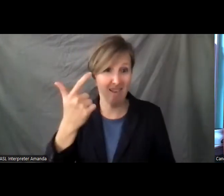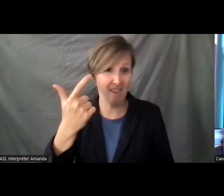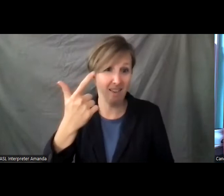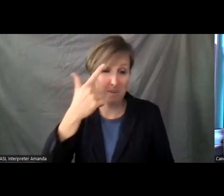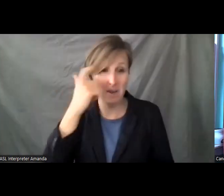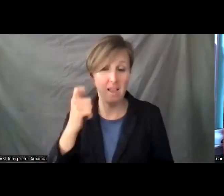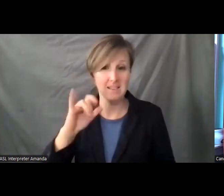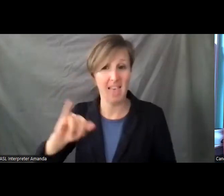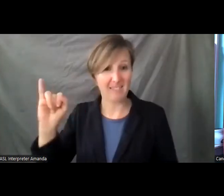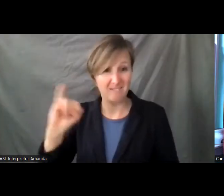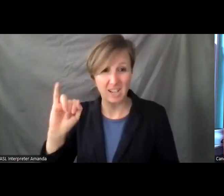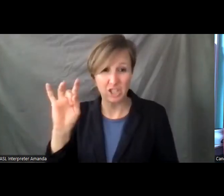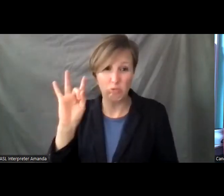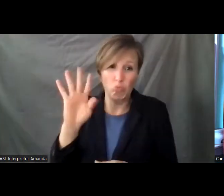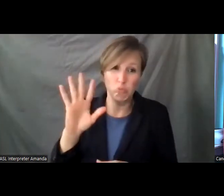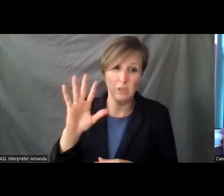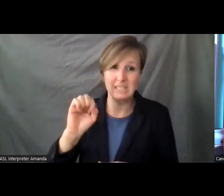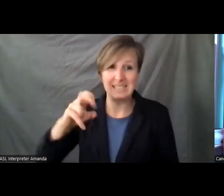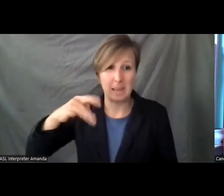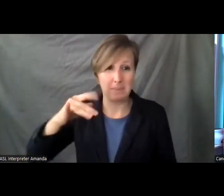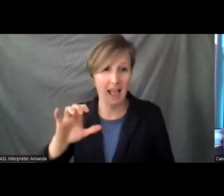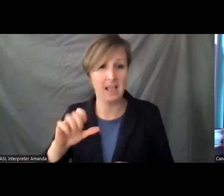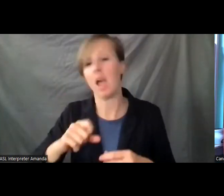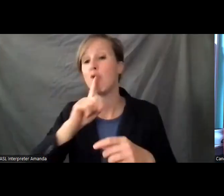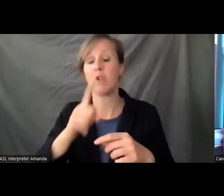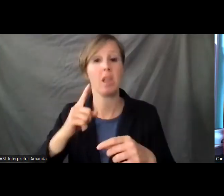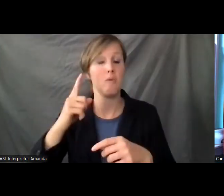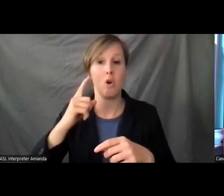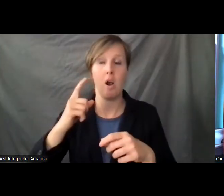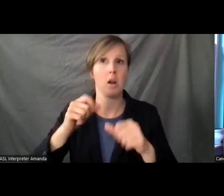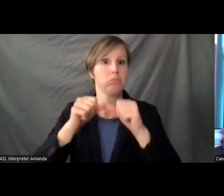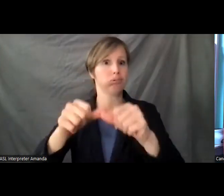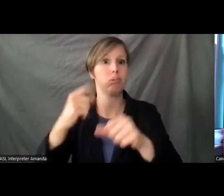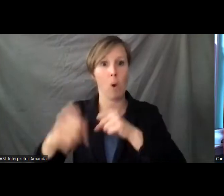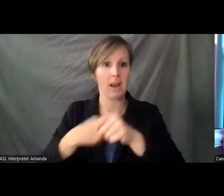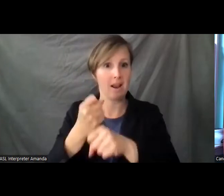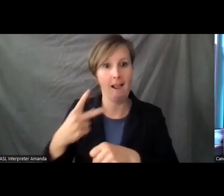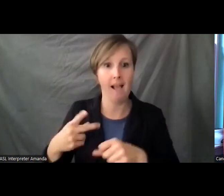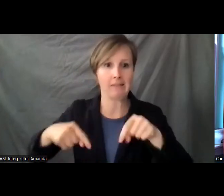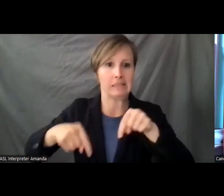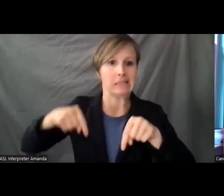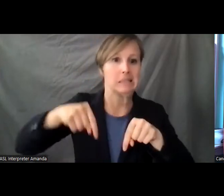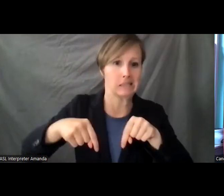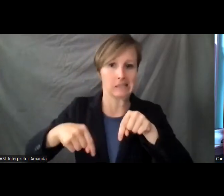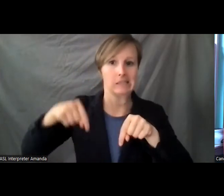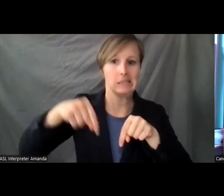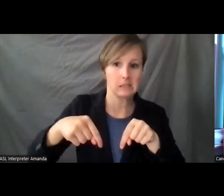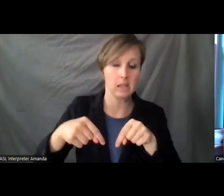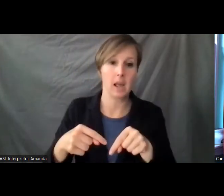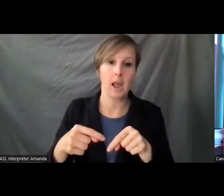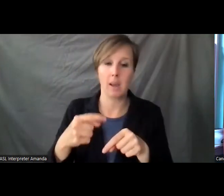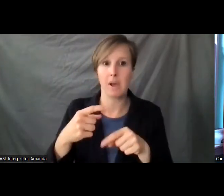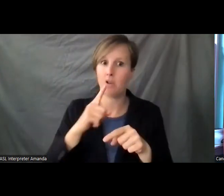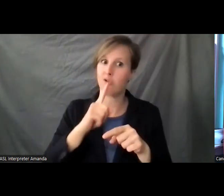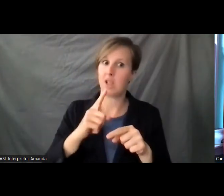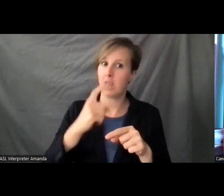And for almost a year and a half, I walked with a very severe limp. I recovered fully, but it left a very big imprint in